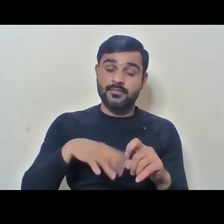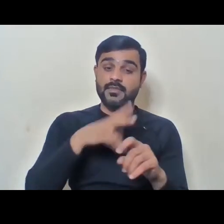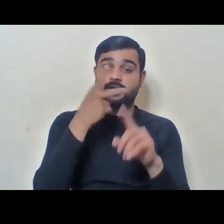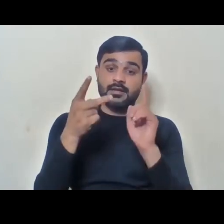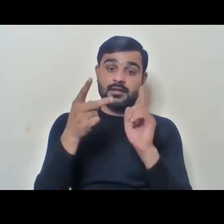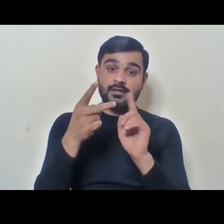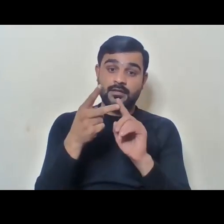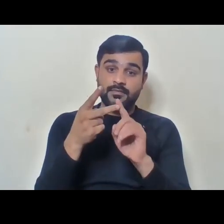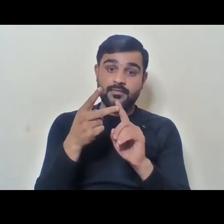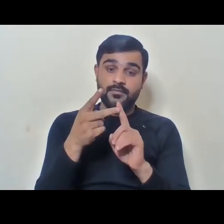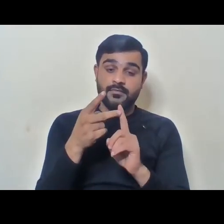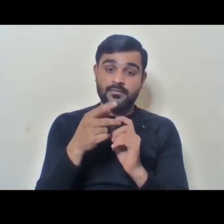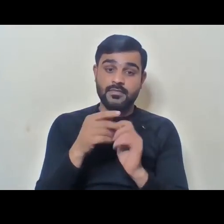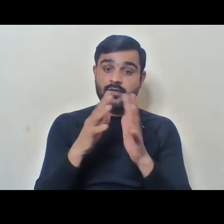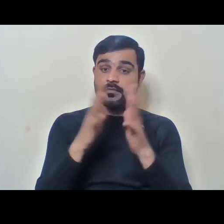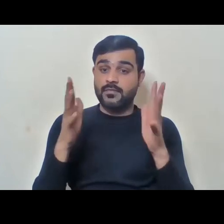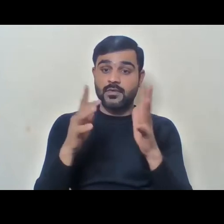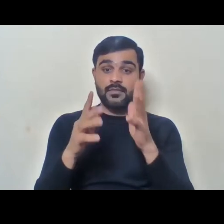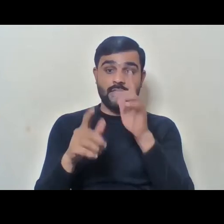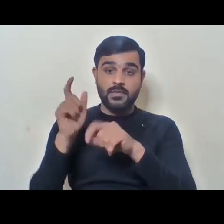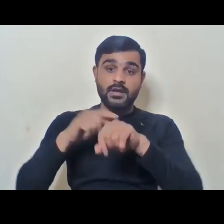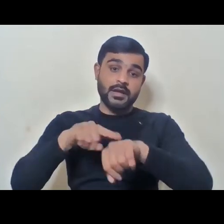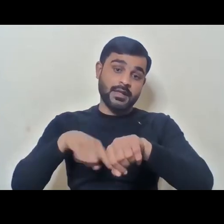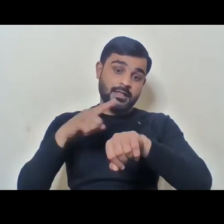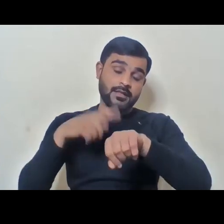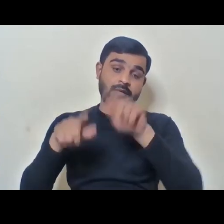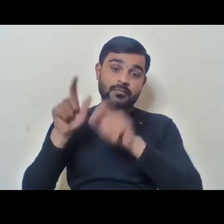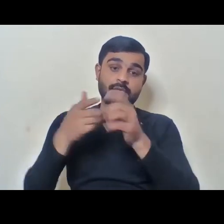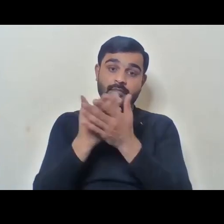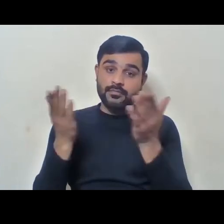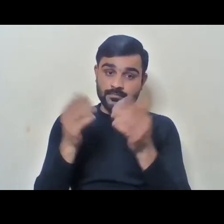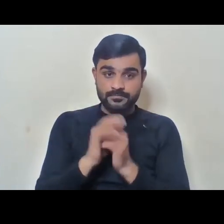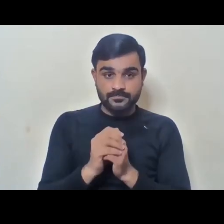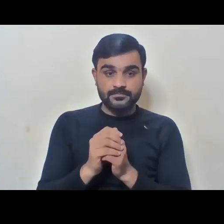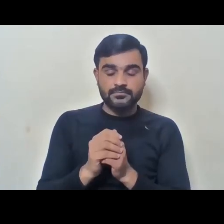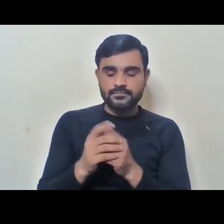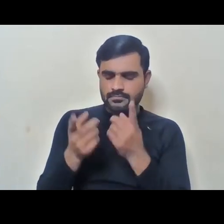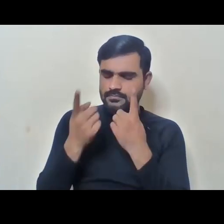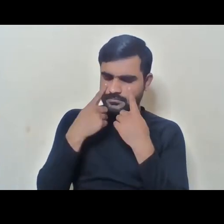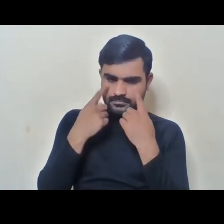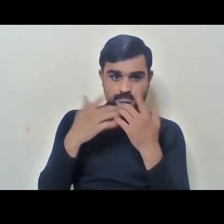thing is that most of the times, they notify the